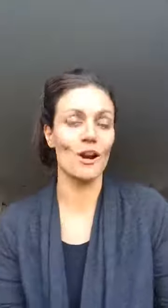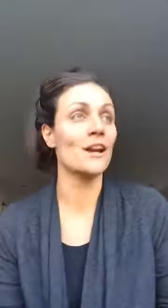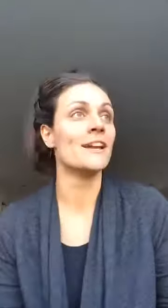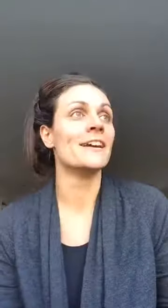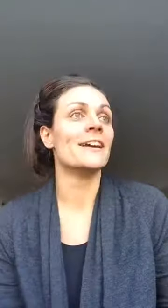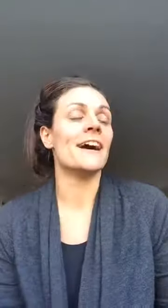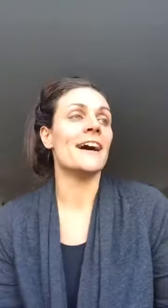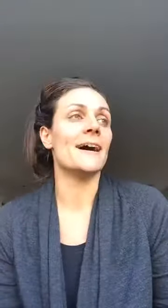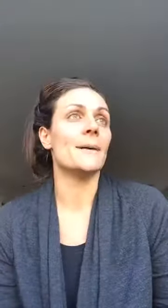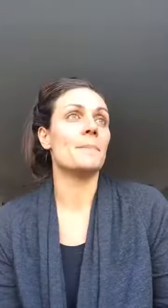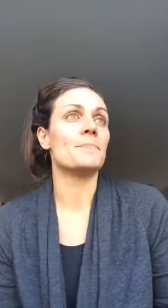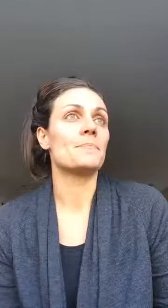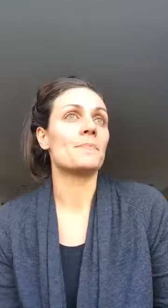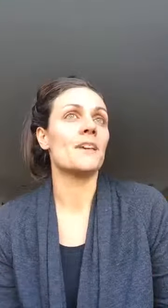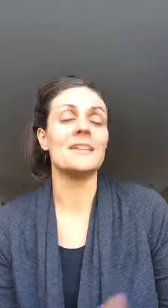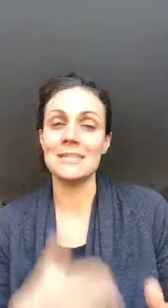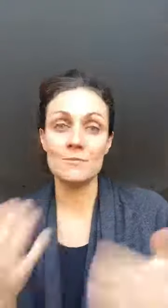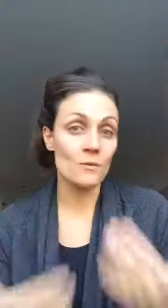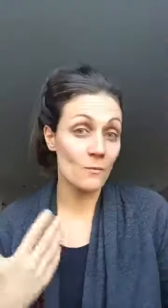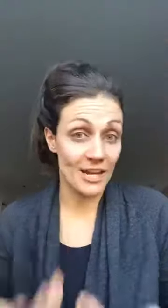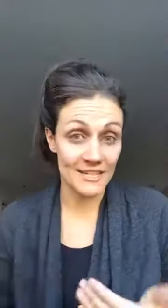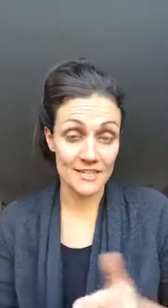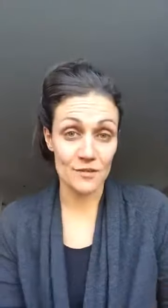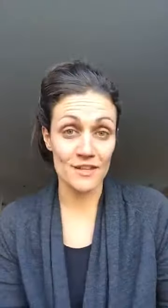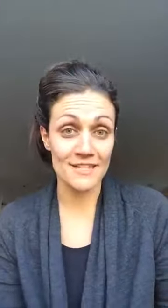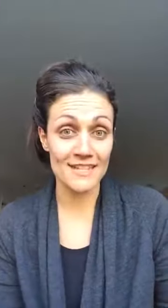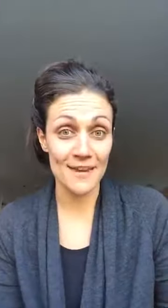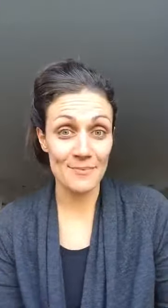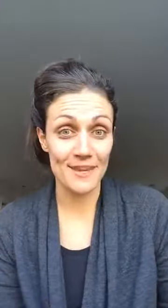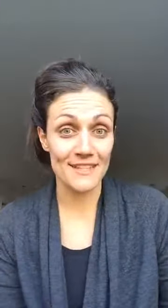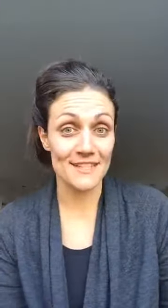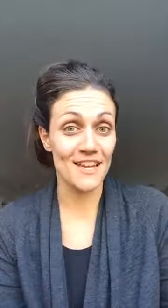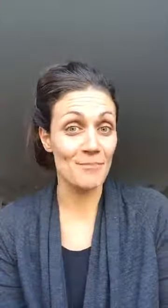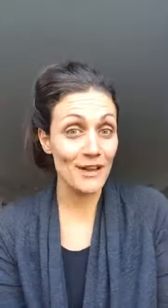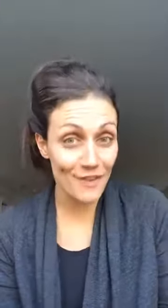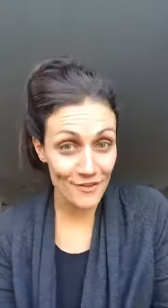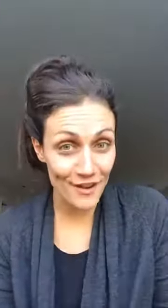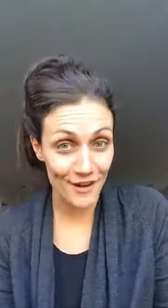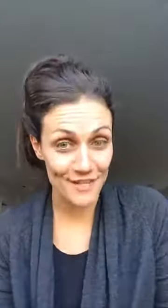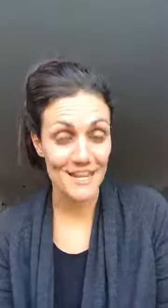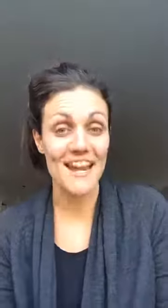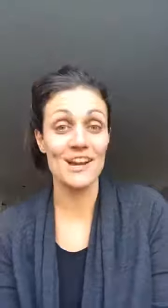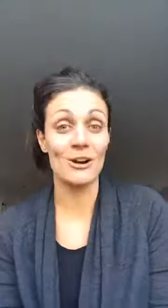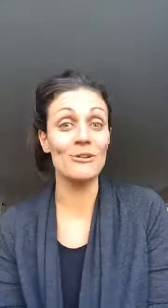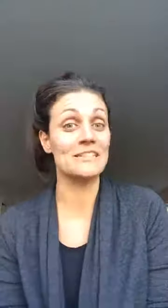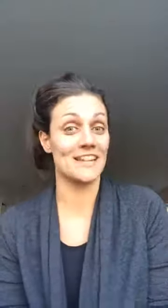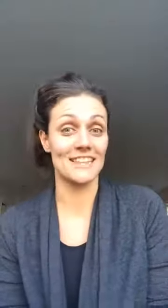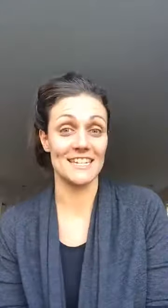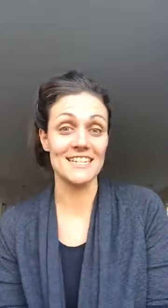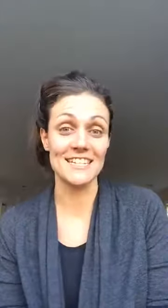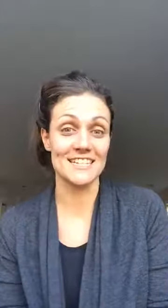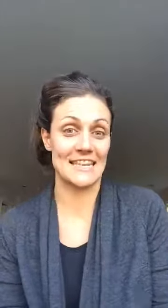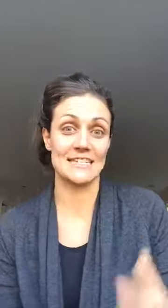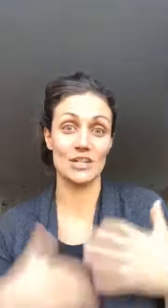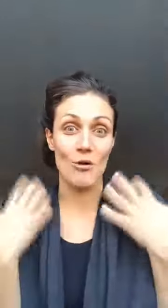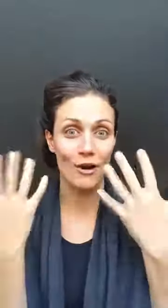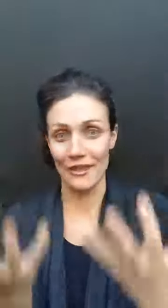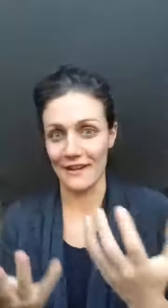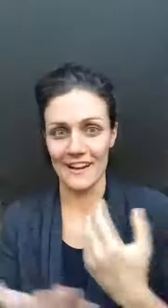they need to be reminded so this step is by far the hardest I know it's not the easiest thing to go out there and